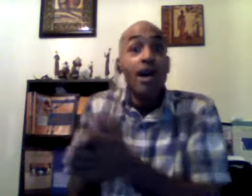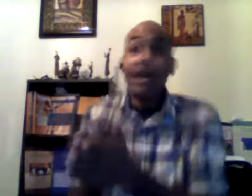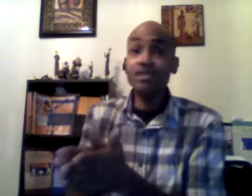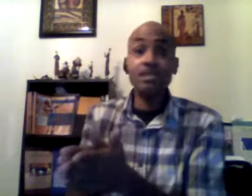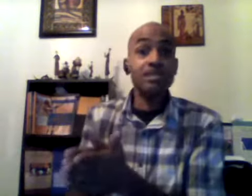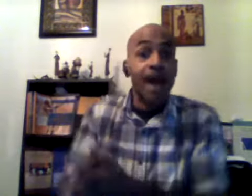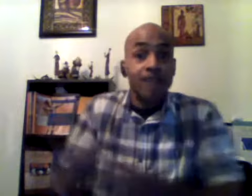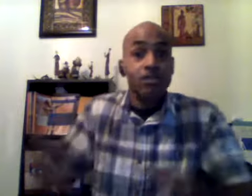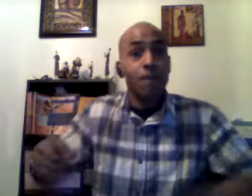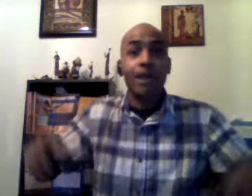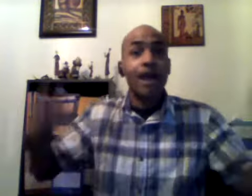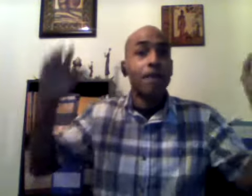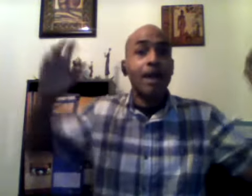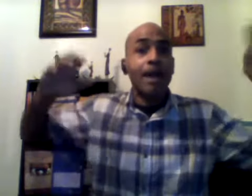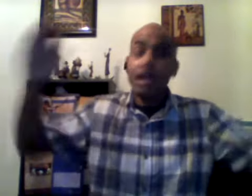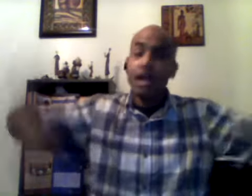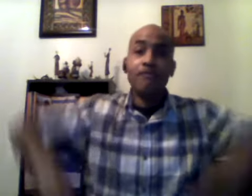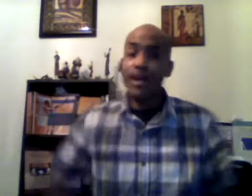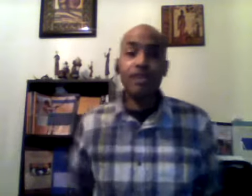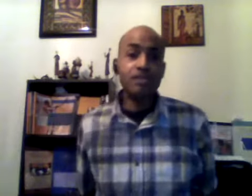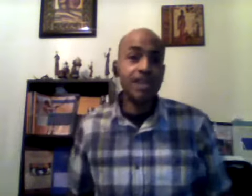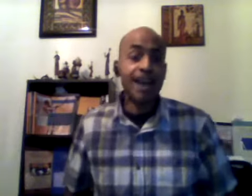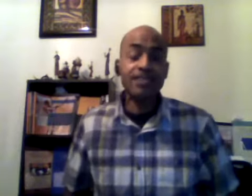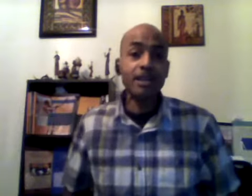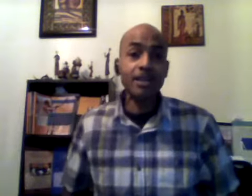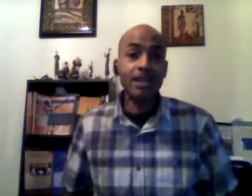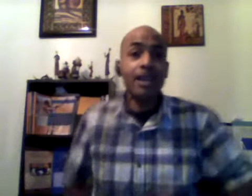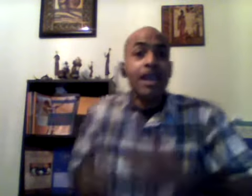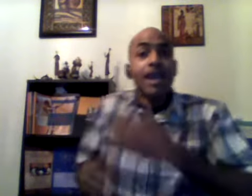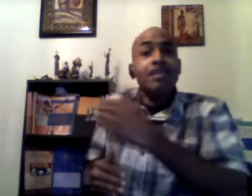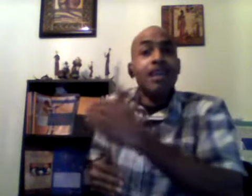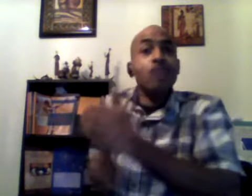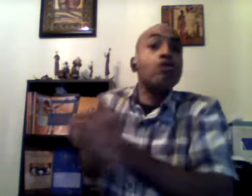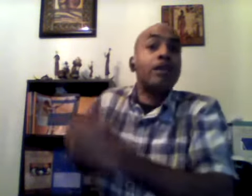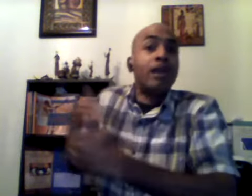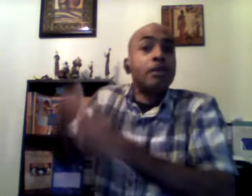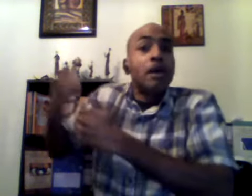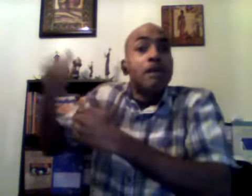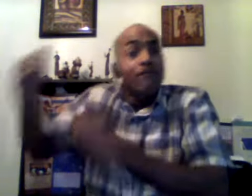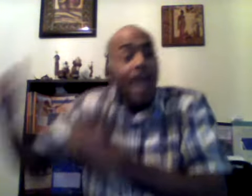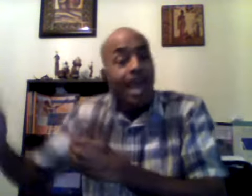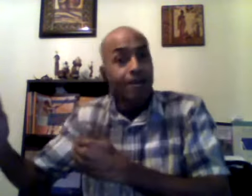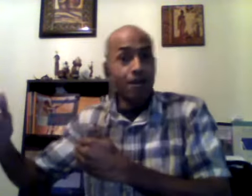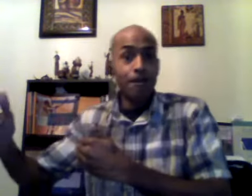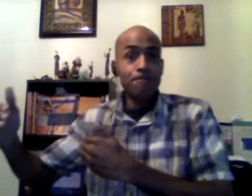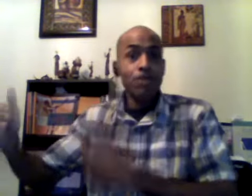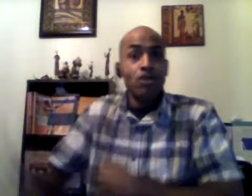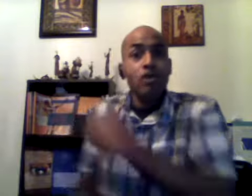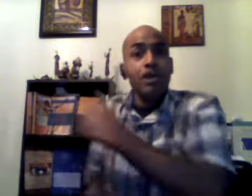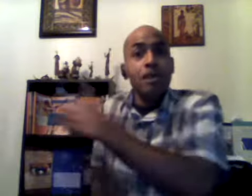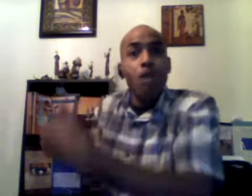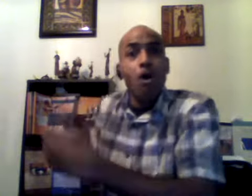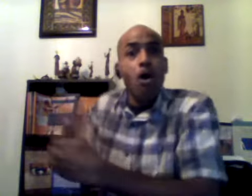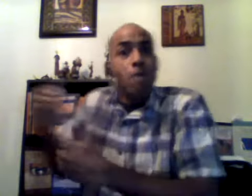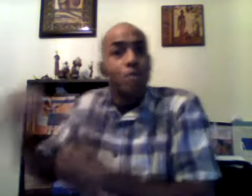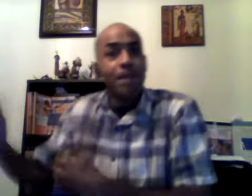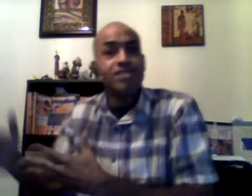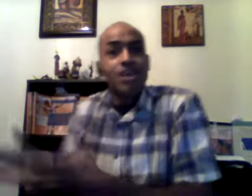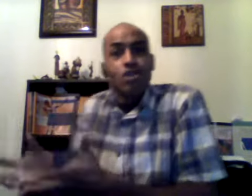exercise and you be like man i ain't never exercising again and then you get fatter you get more obese you